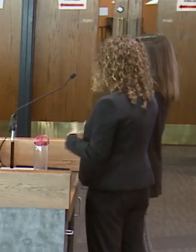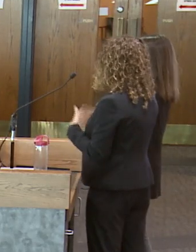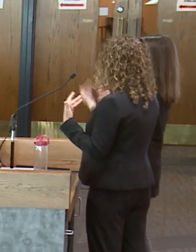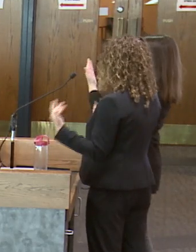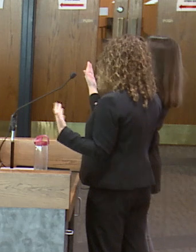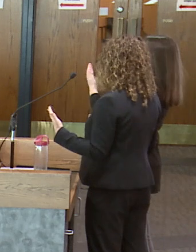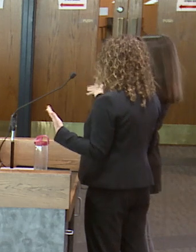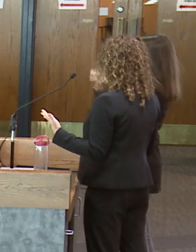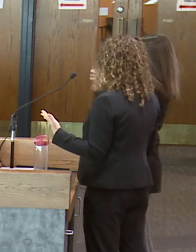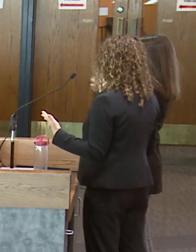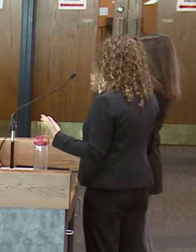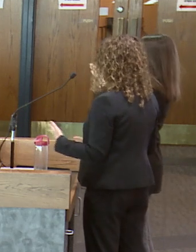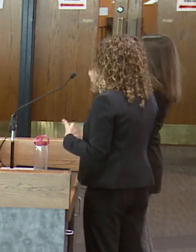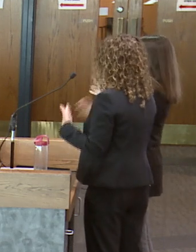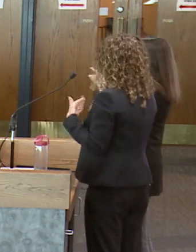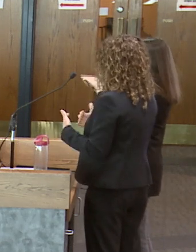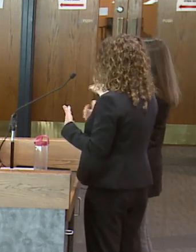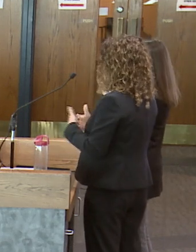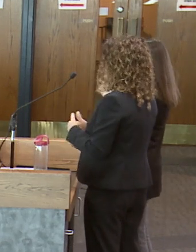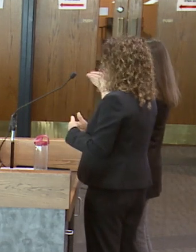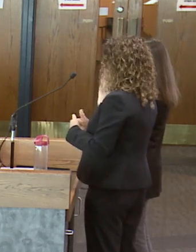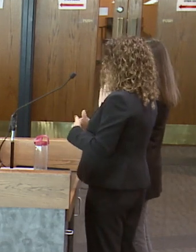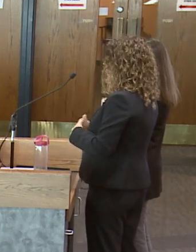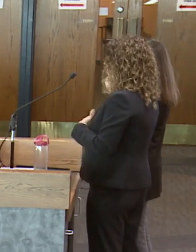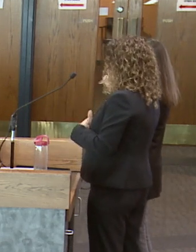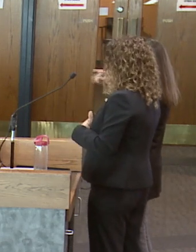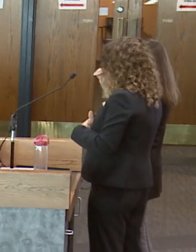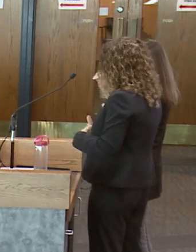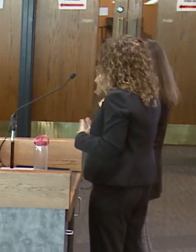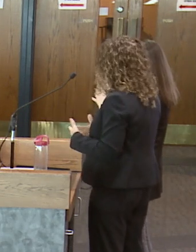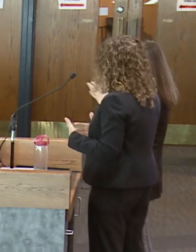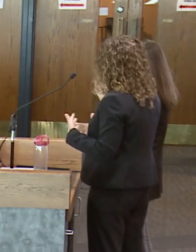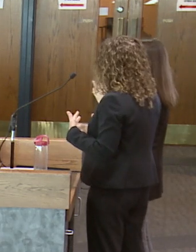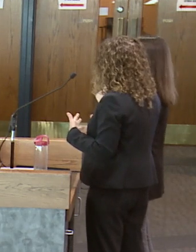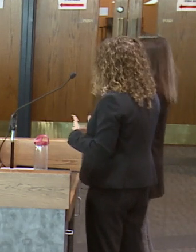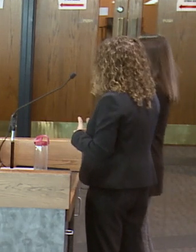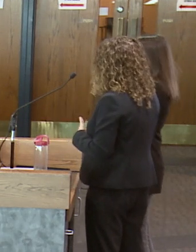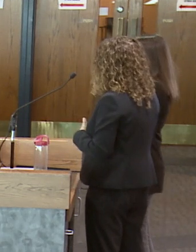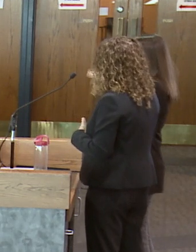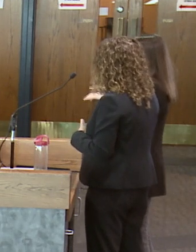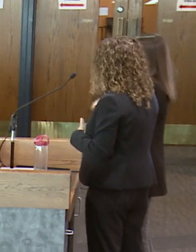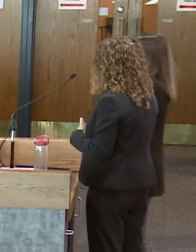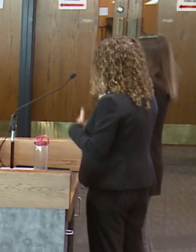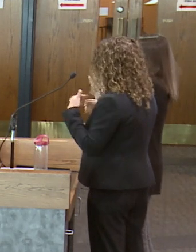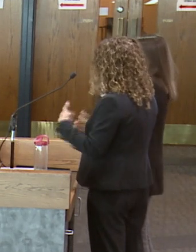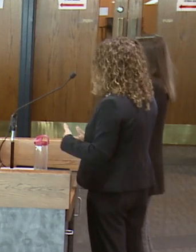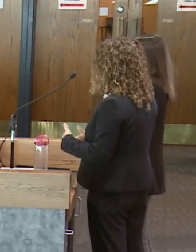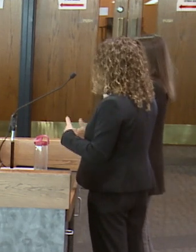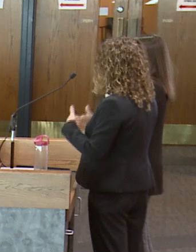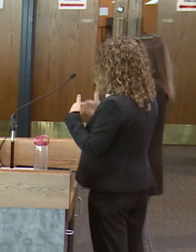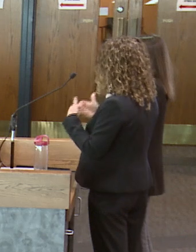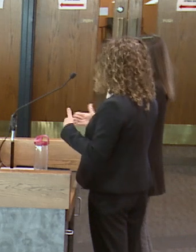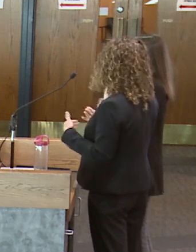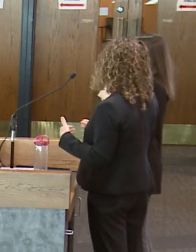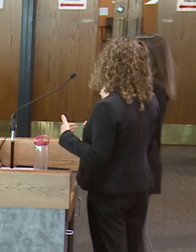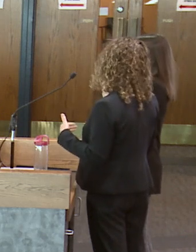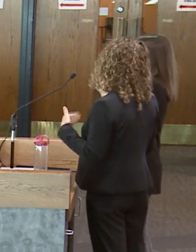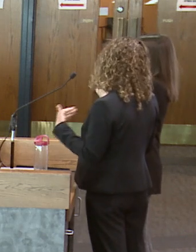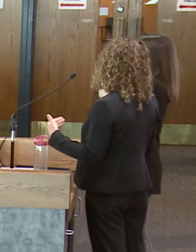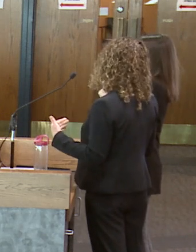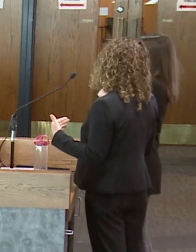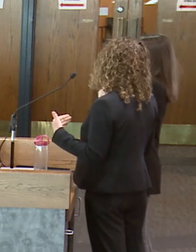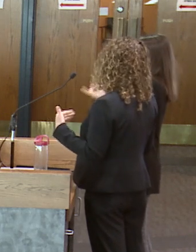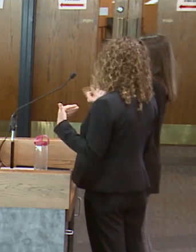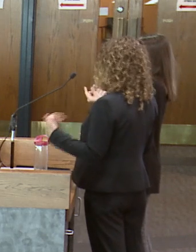magistrate and asked for a protective order so that they could feel safe. I was really surprised at what they were told for how they should find